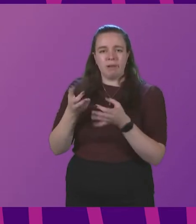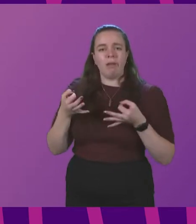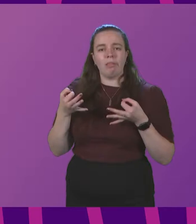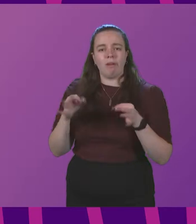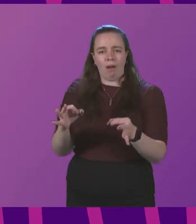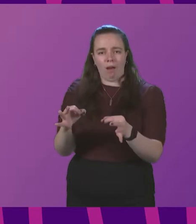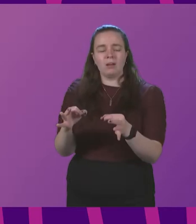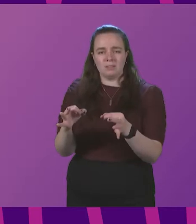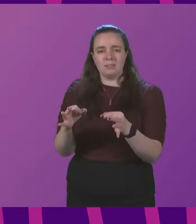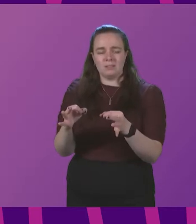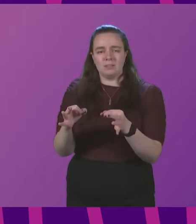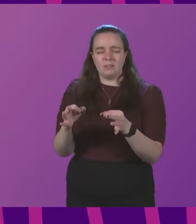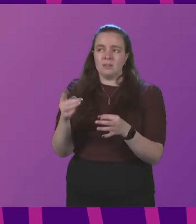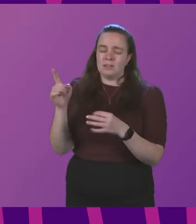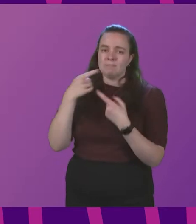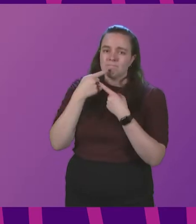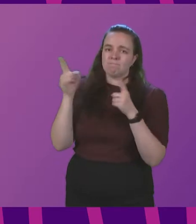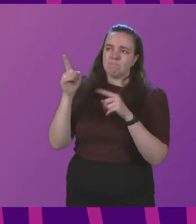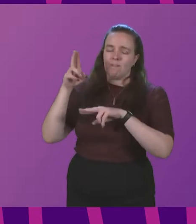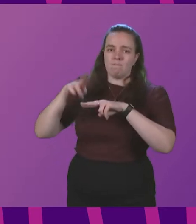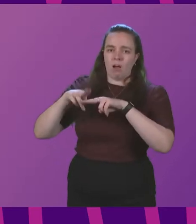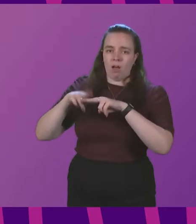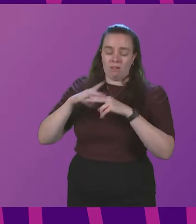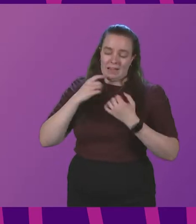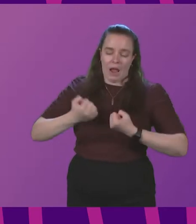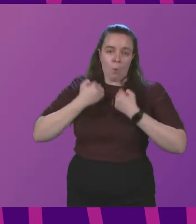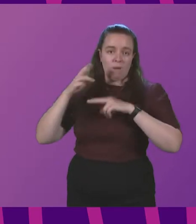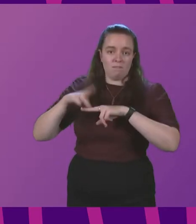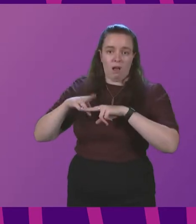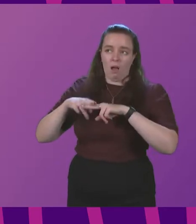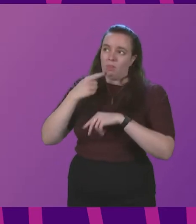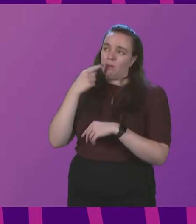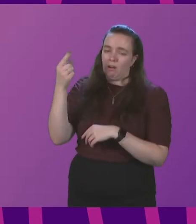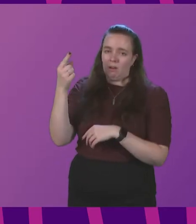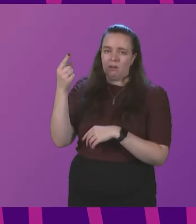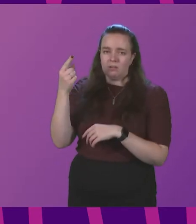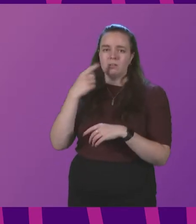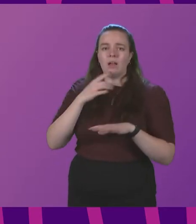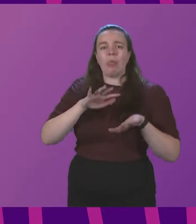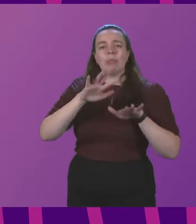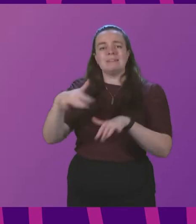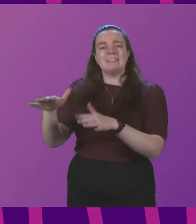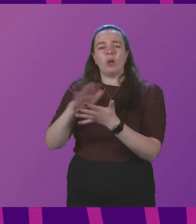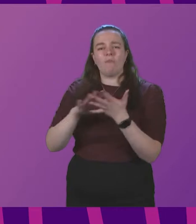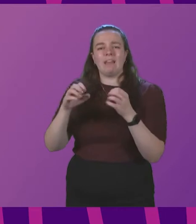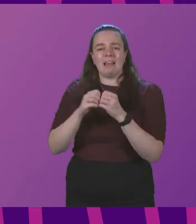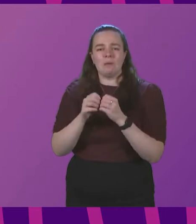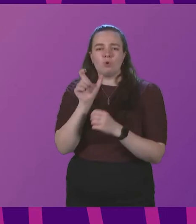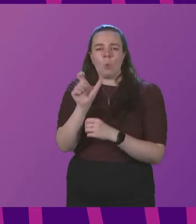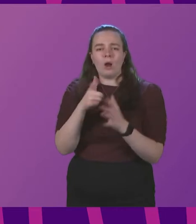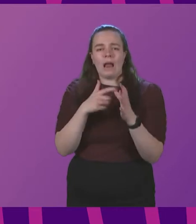Gethsemane, he addressed his Father and our Father in the intimacy of the Hebrew word Abba,